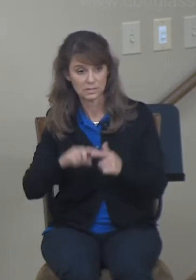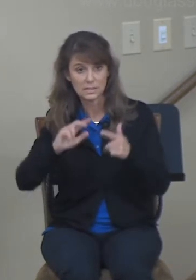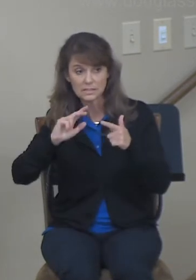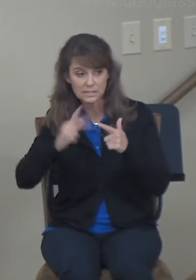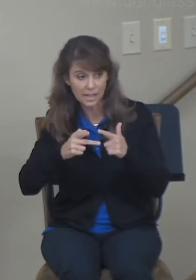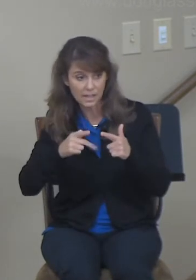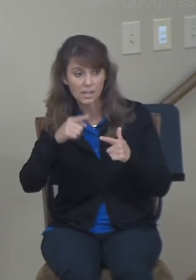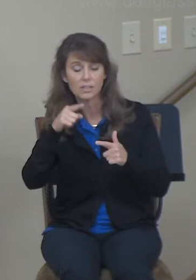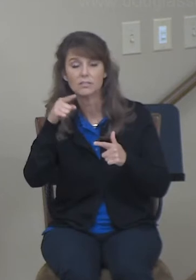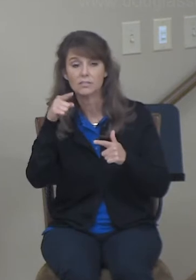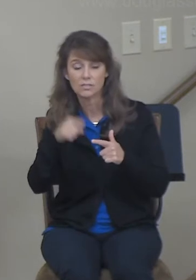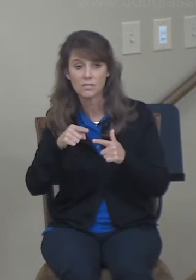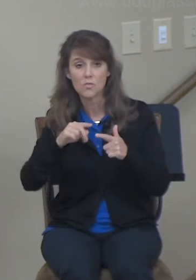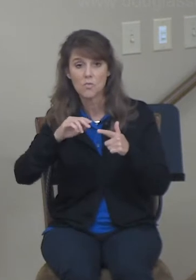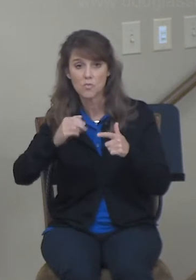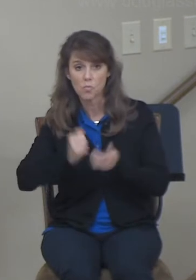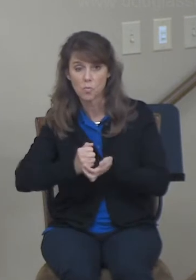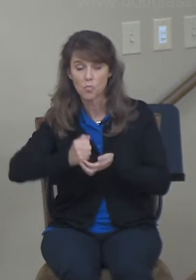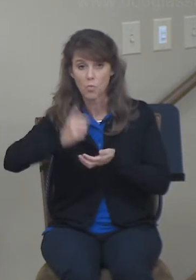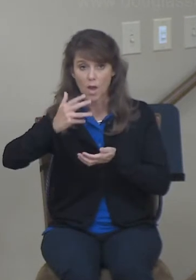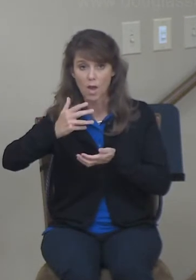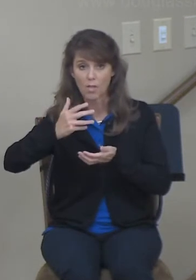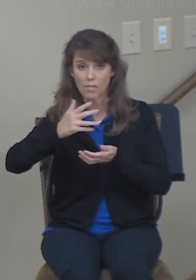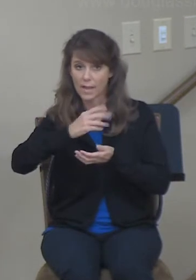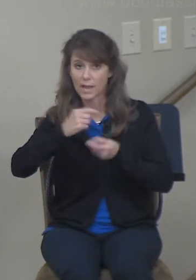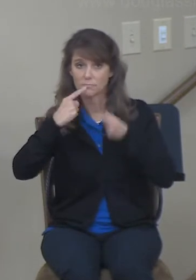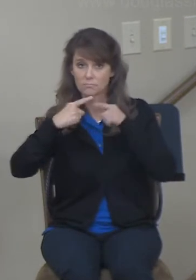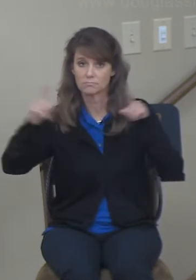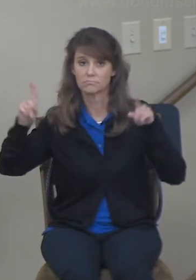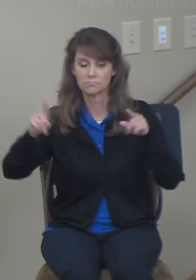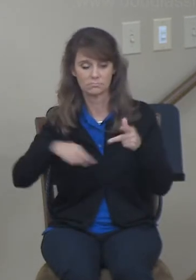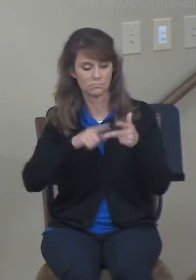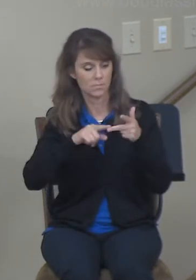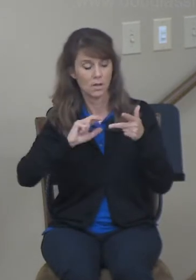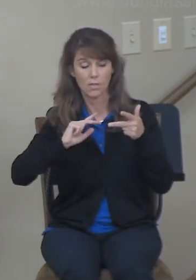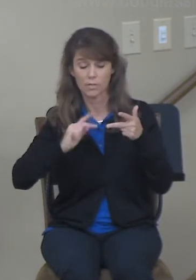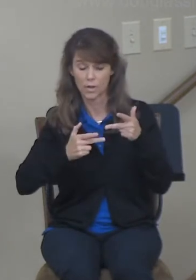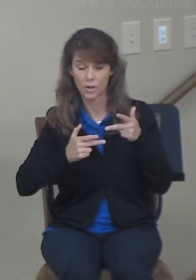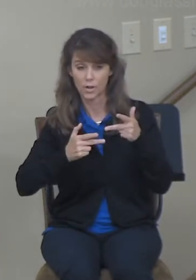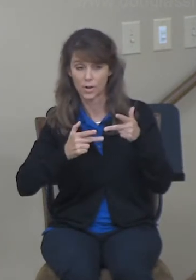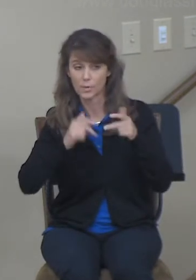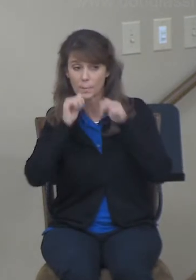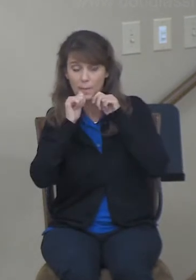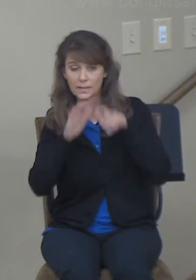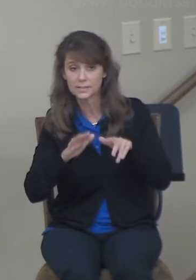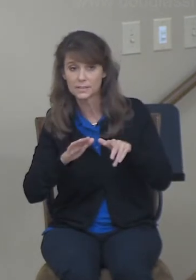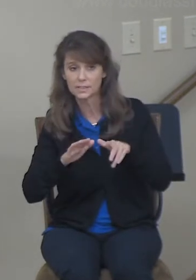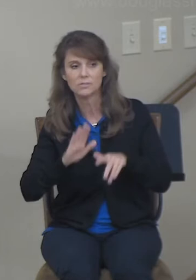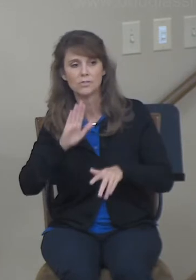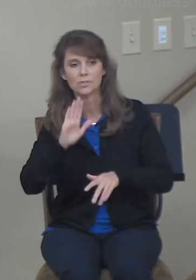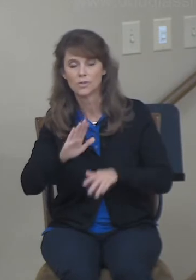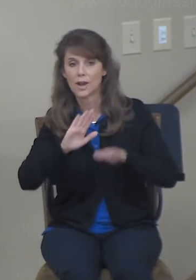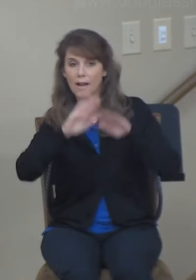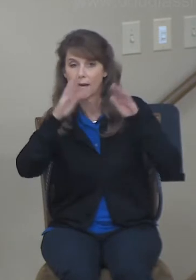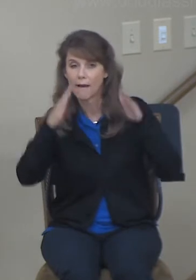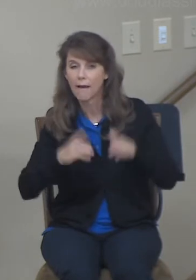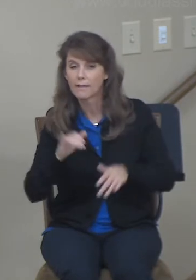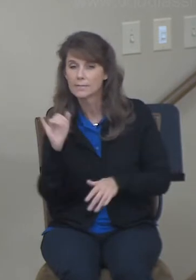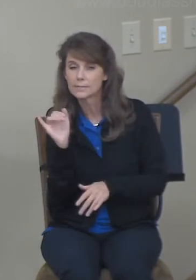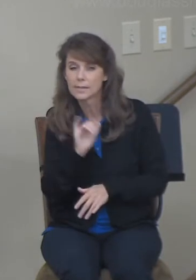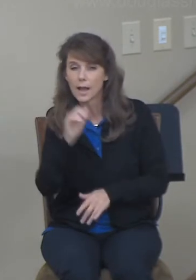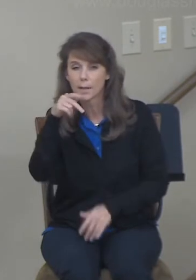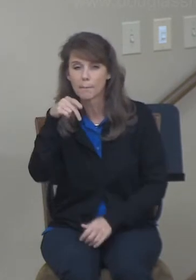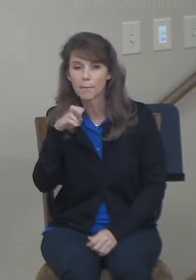wealth and renown. And third, may your house be like the house of Perez, whom Tamar bore to Judah.